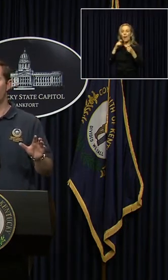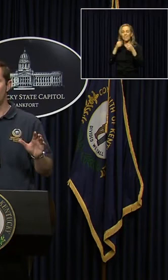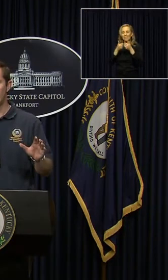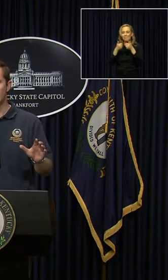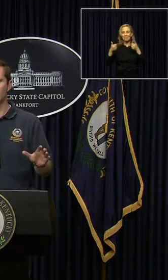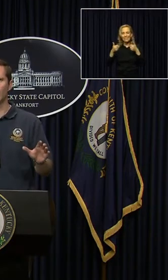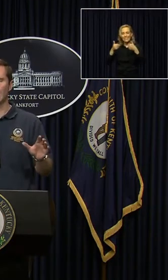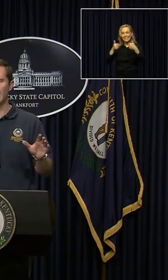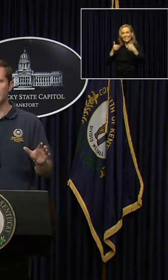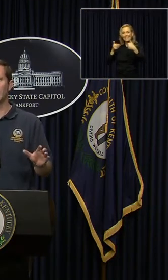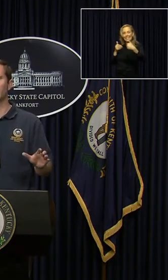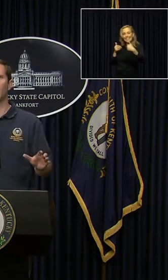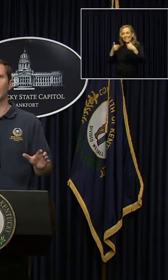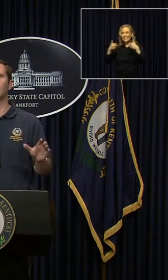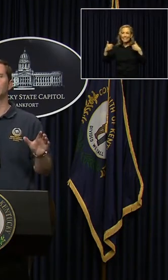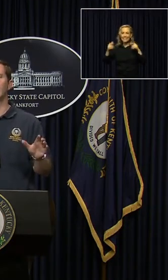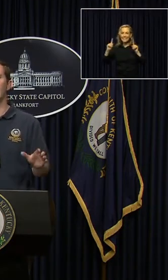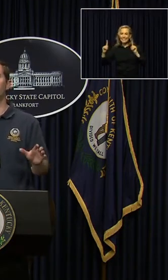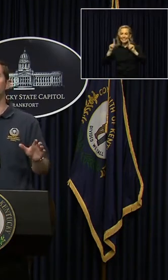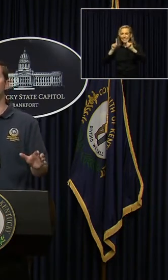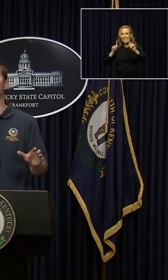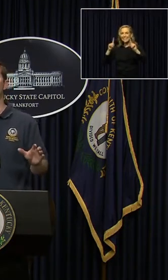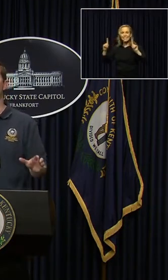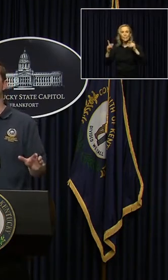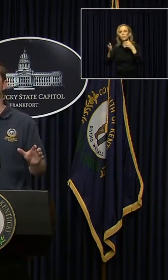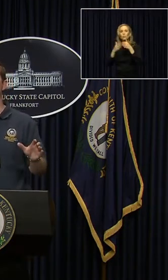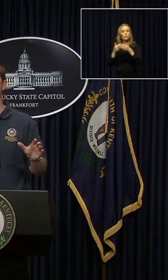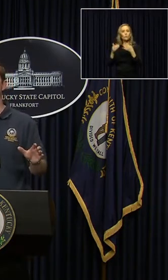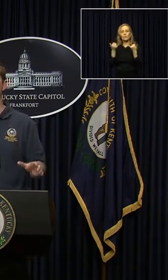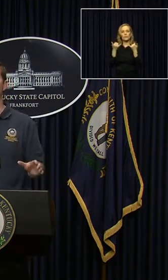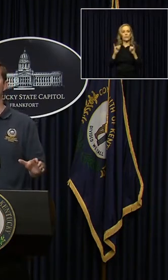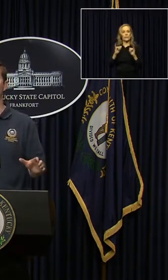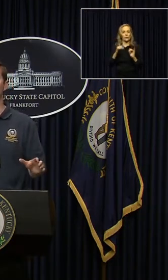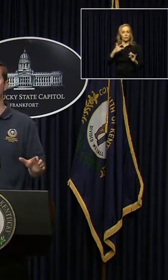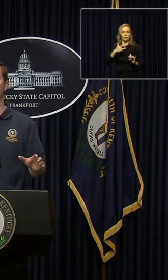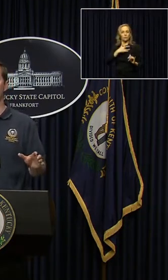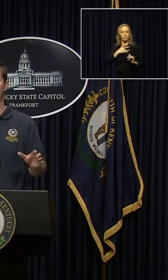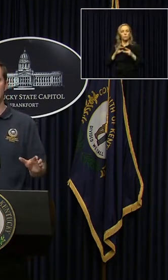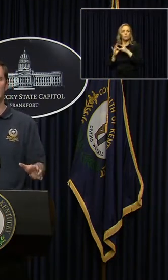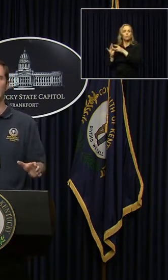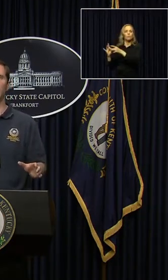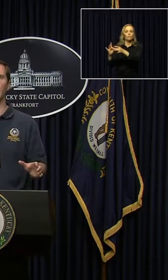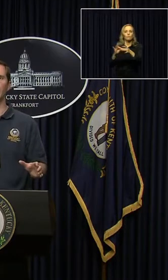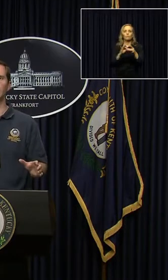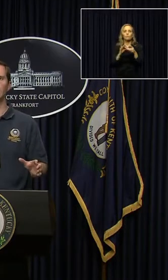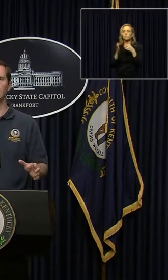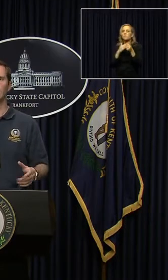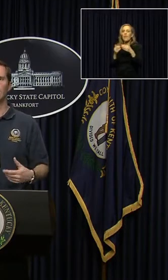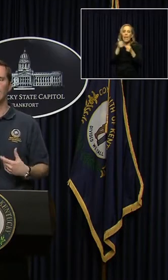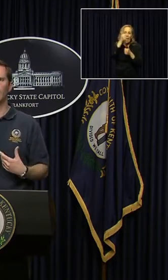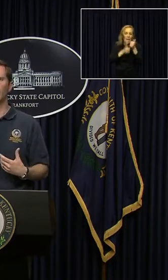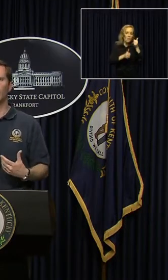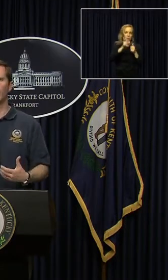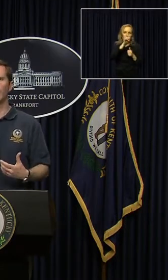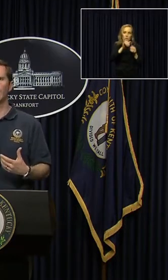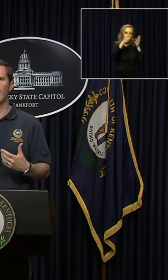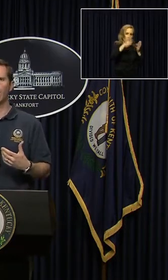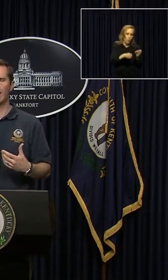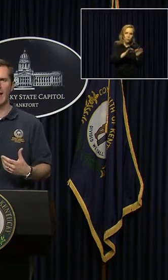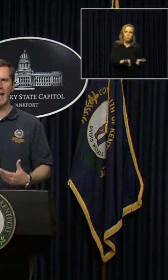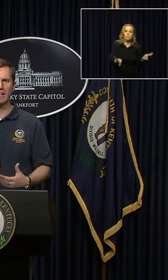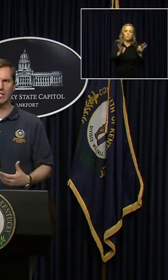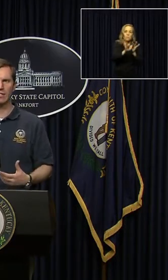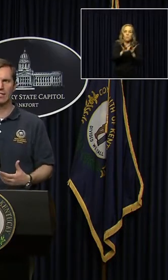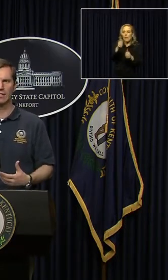what we do each and every one of us every single day matters every Kentucky and matters and everything,